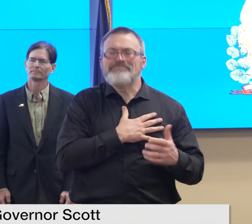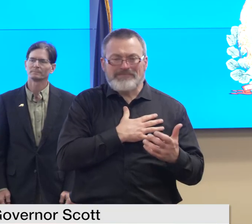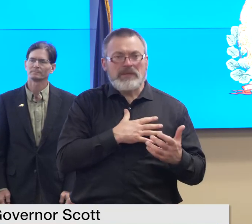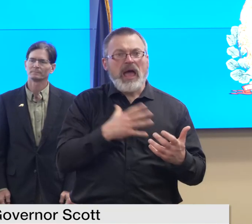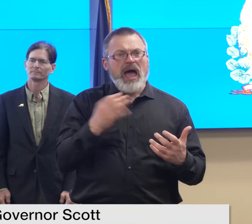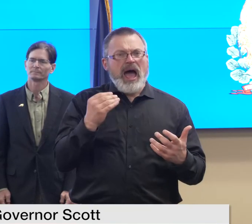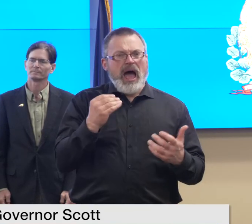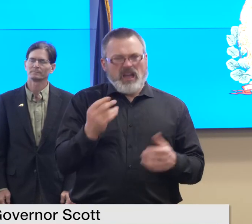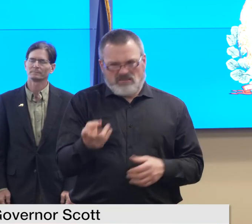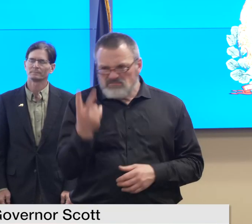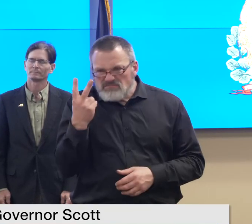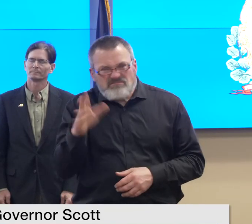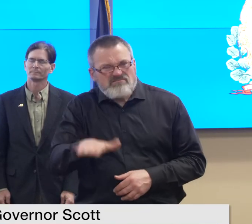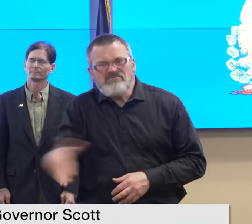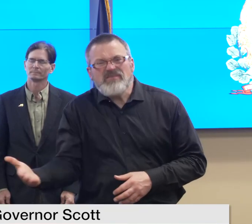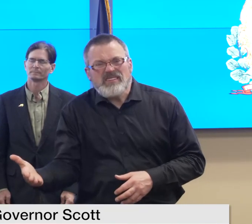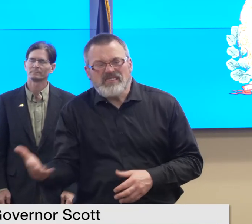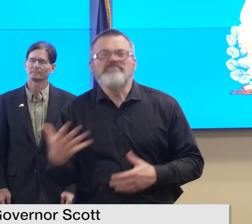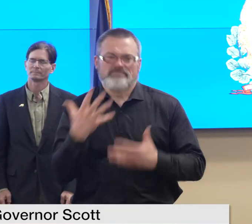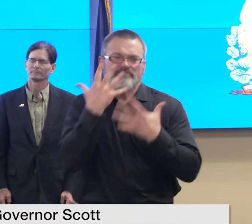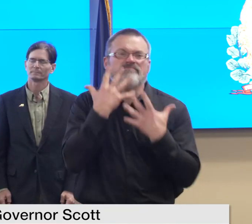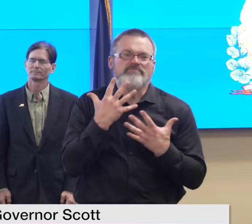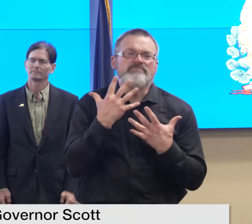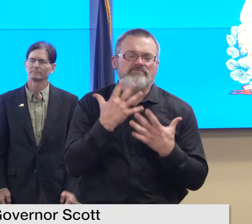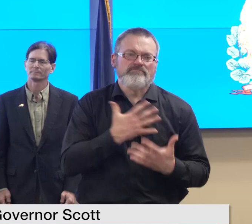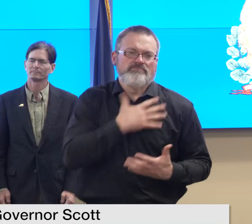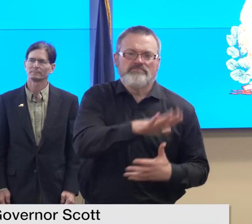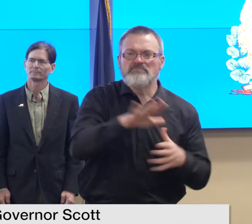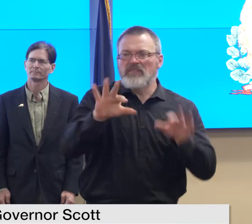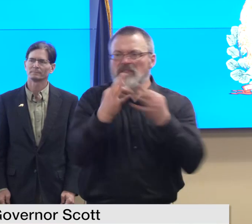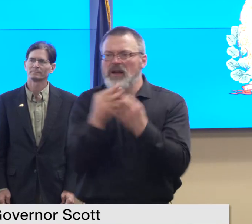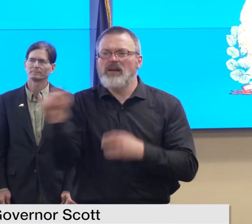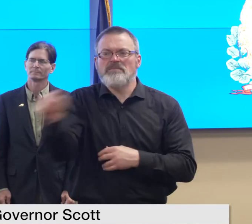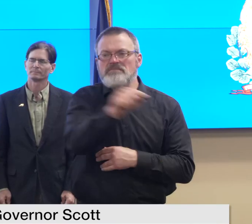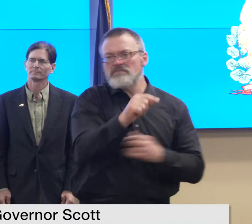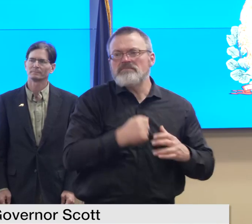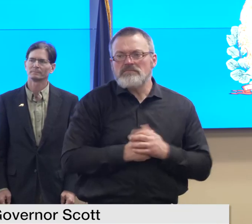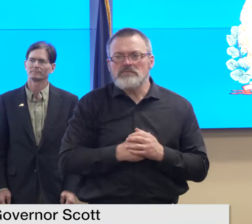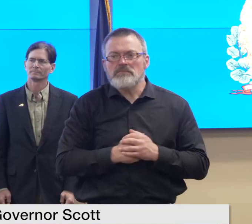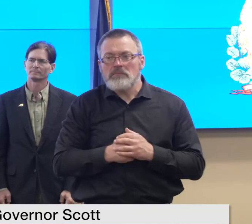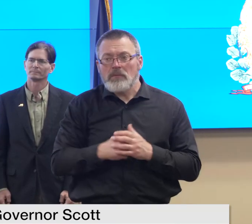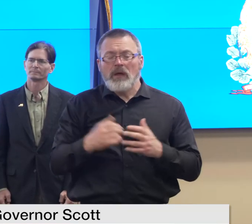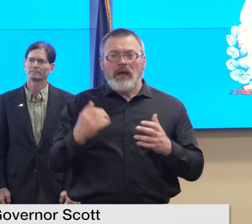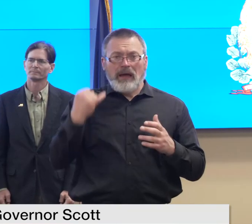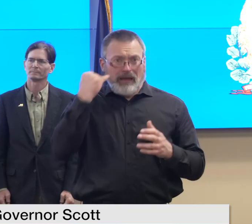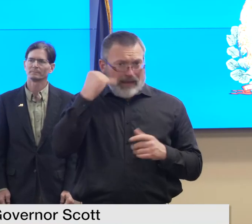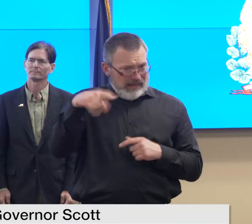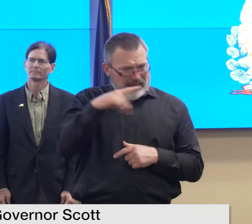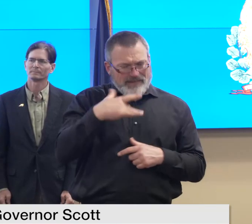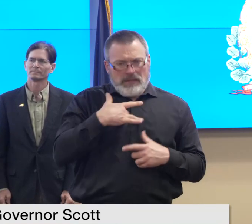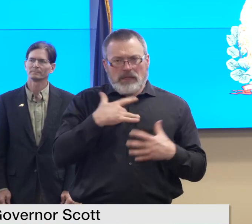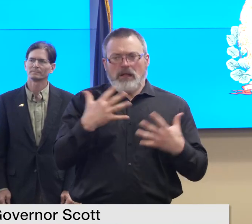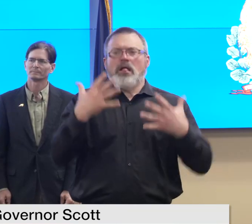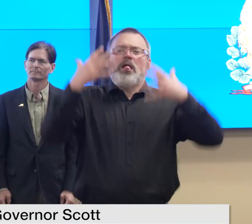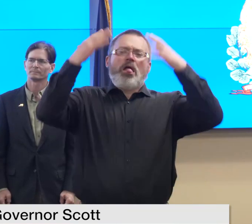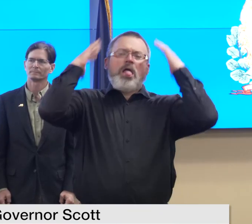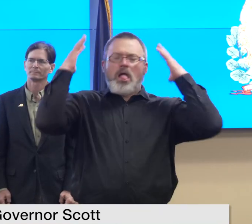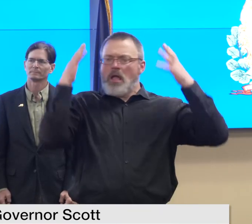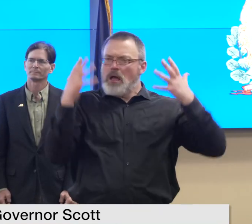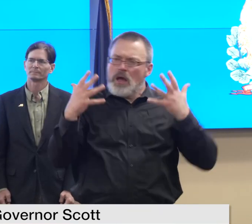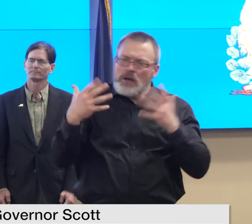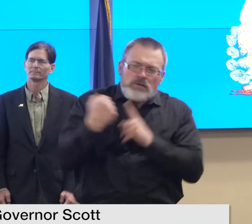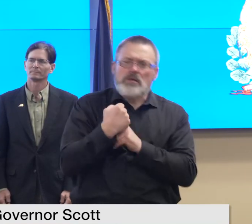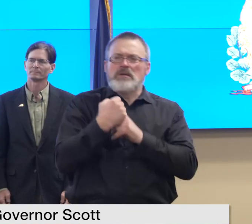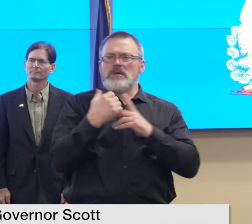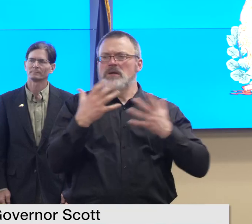disaster it's hard to be one of those impacted by flooding it's also hard to be a helper or